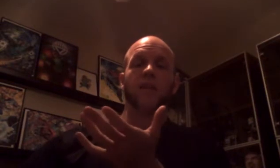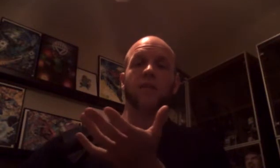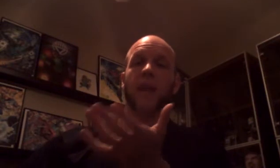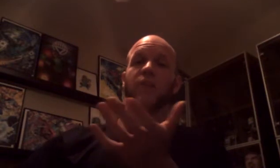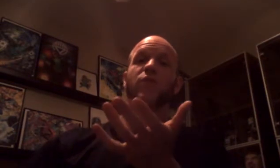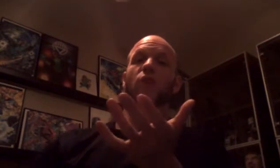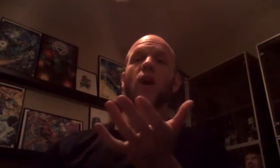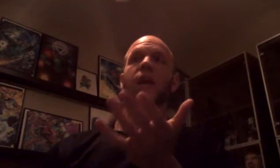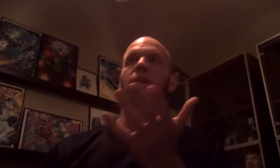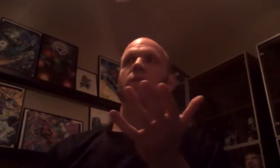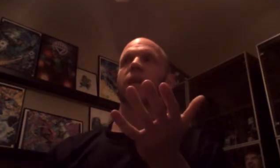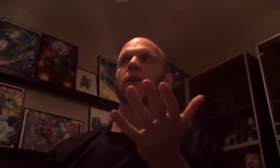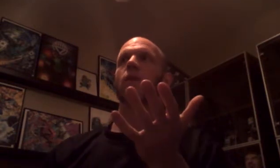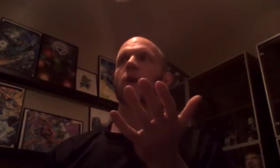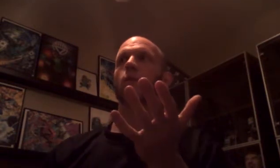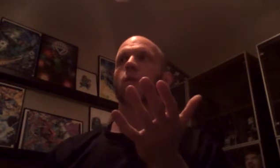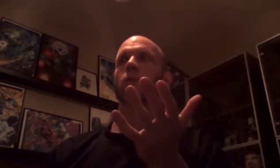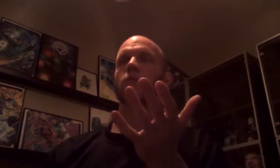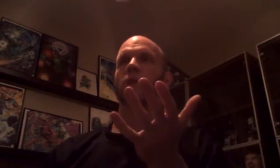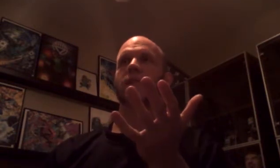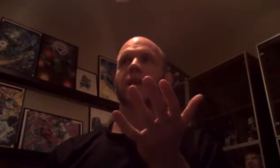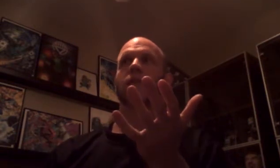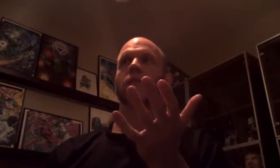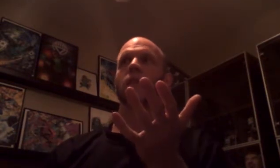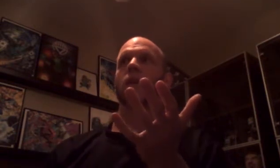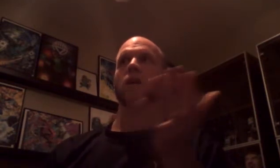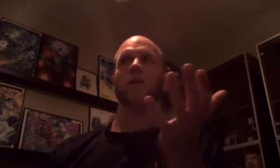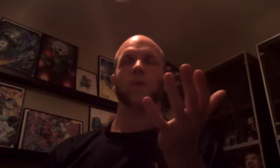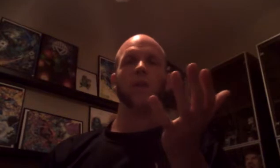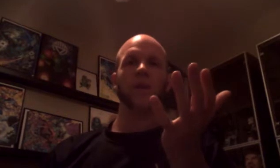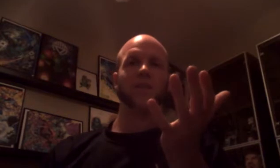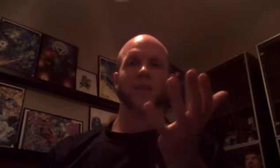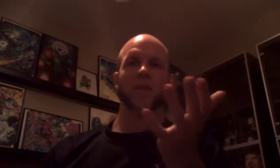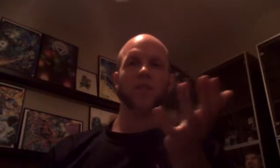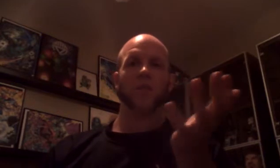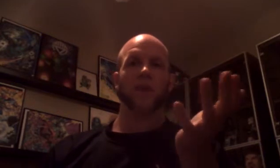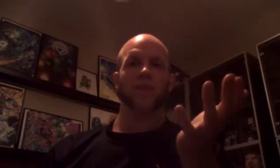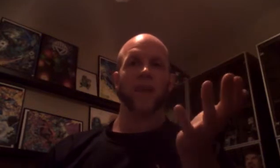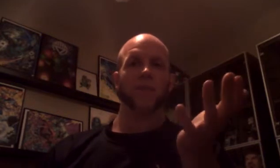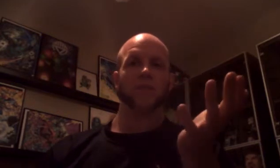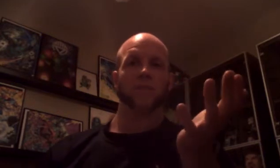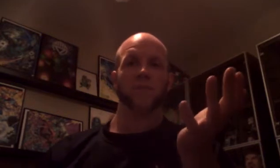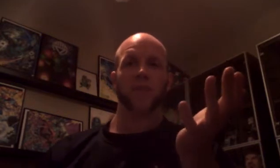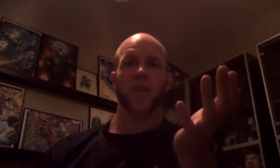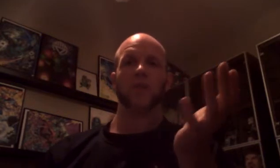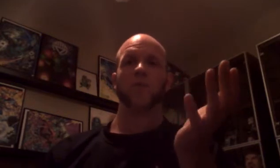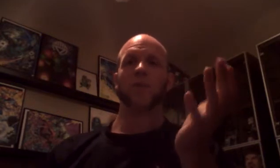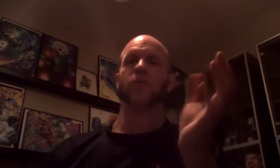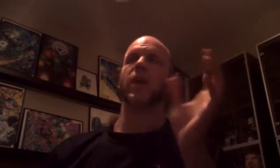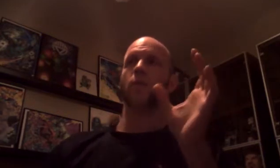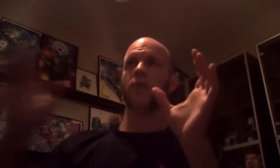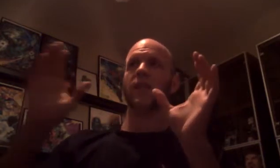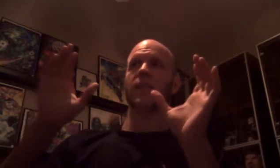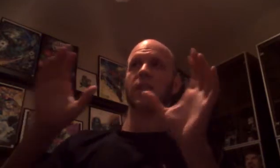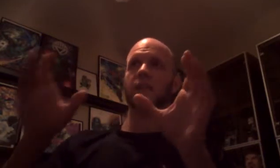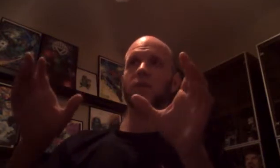As they're talking, it's kind of like, okay, which one is that? They really don't give us that much in the way of names. It was pretty much okay if we've got the leader,